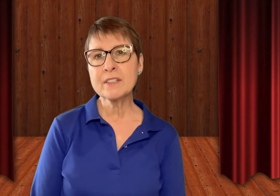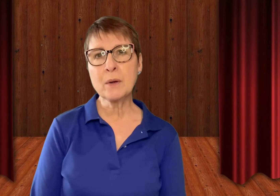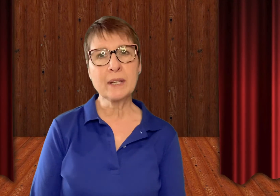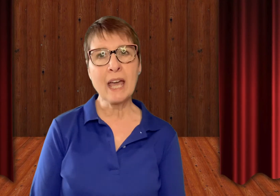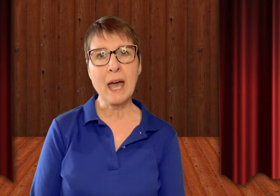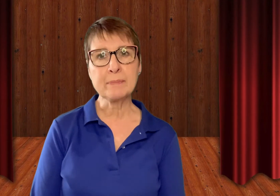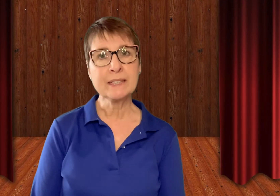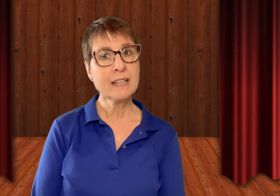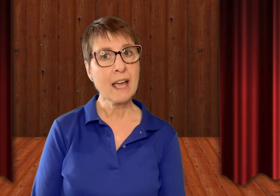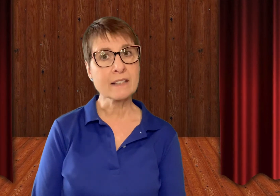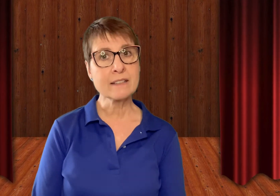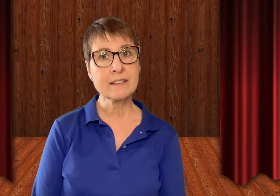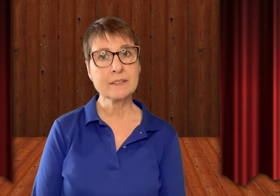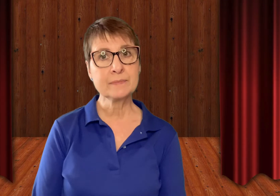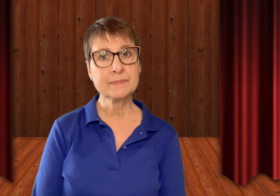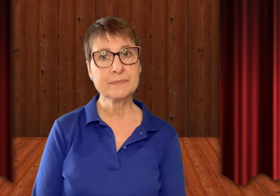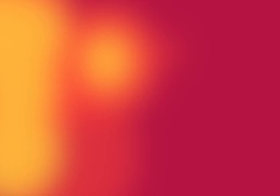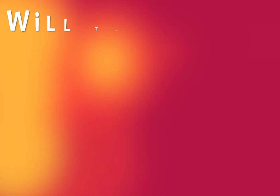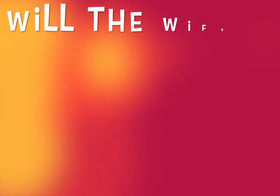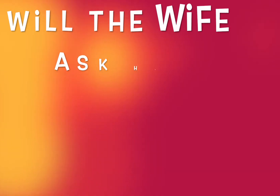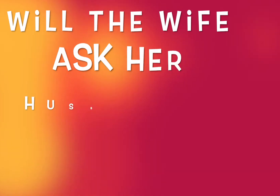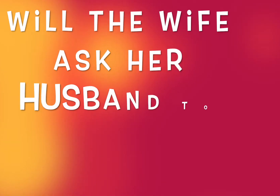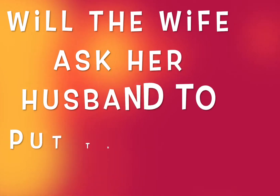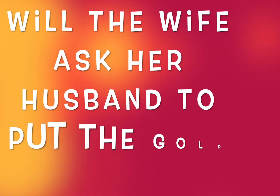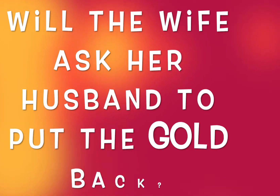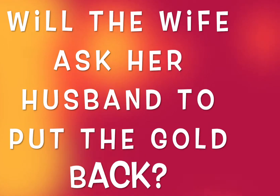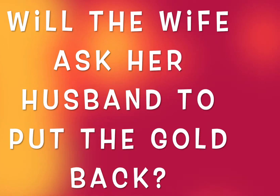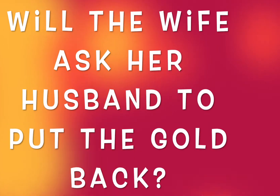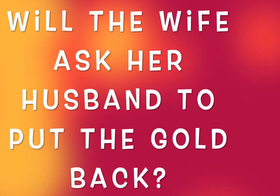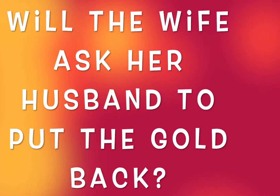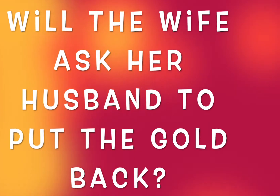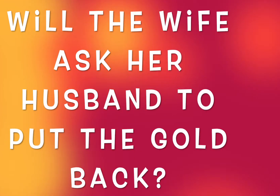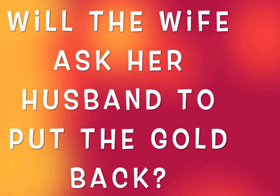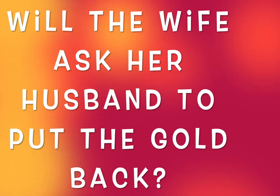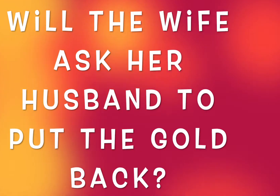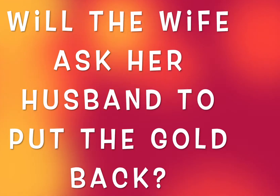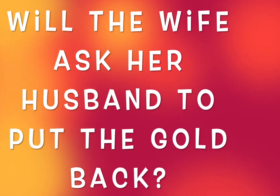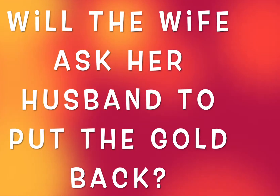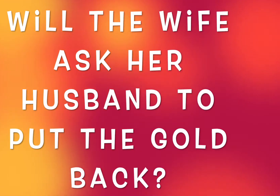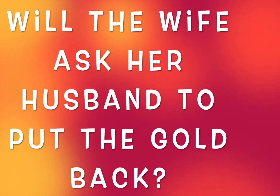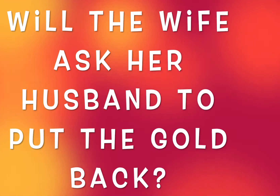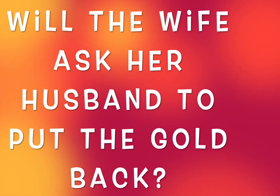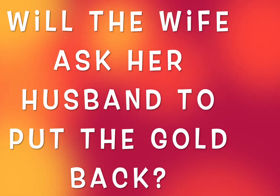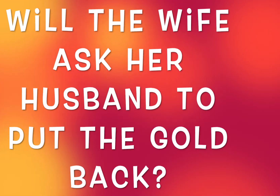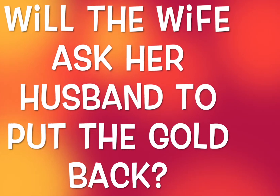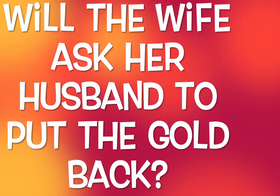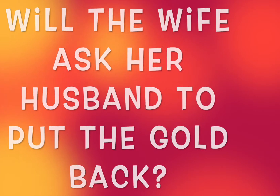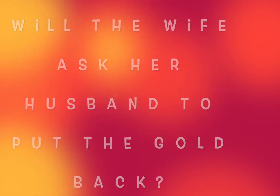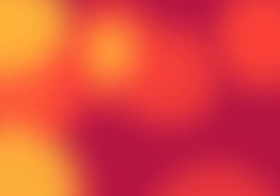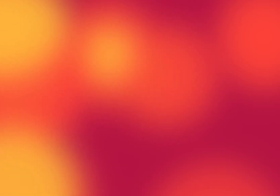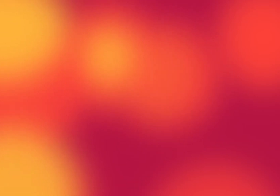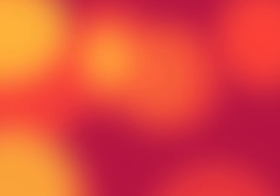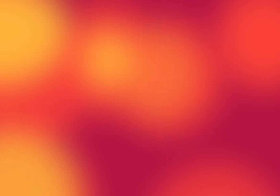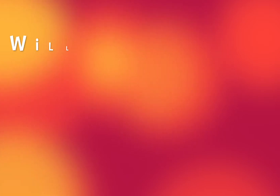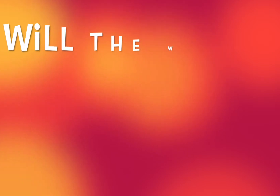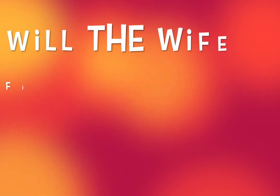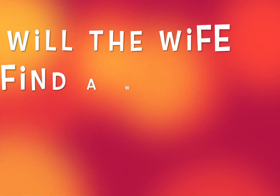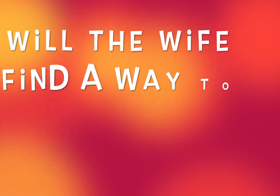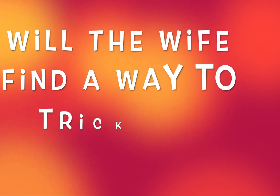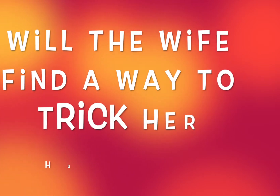going to happen next? Will the wife ask her husband to put the gold back? Will the